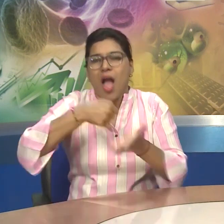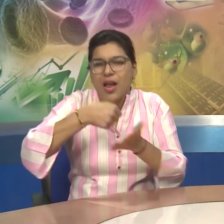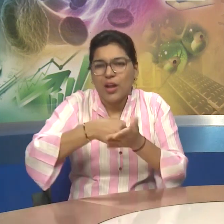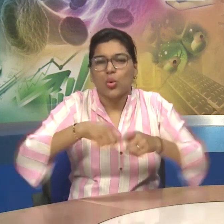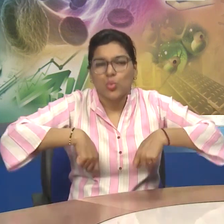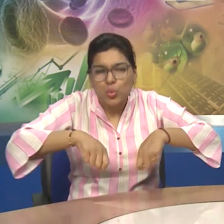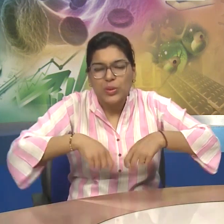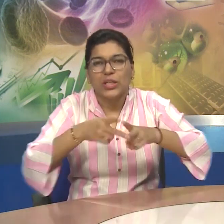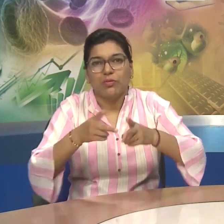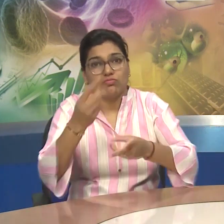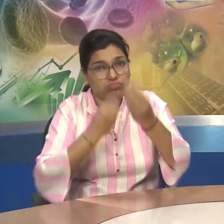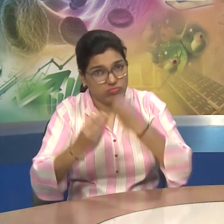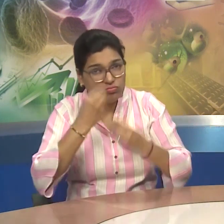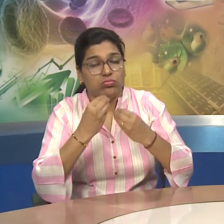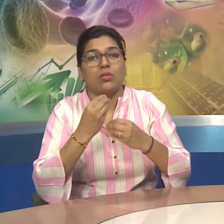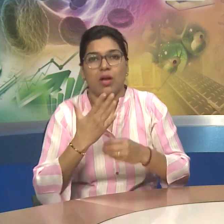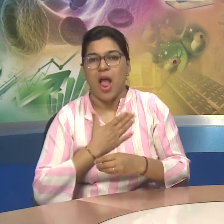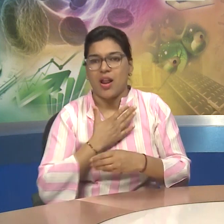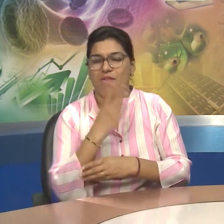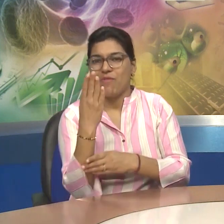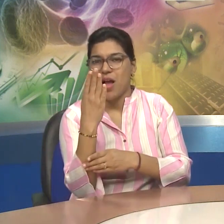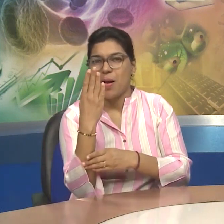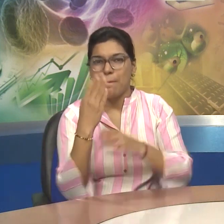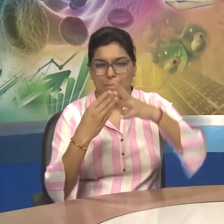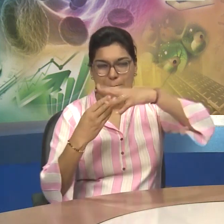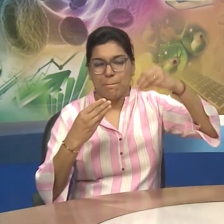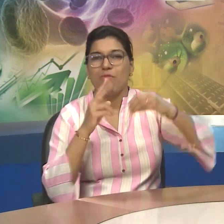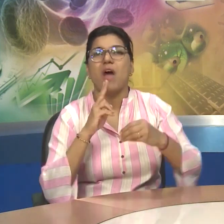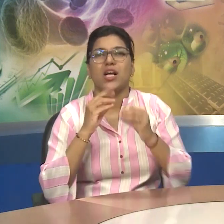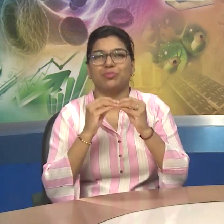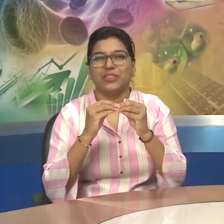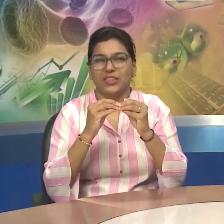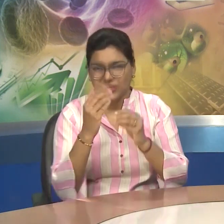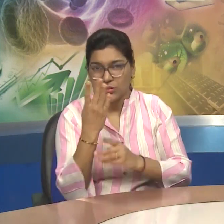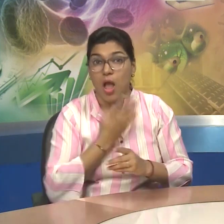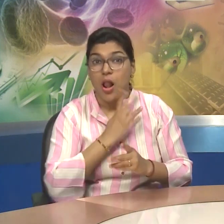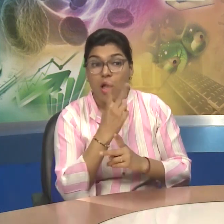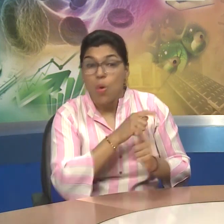Green Leaf Vegetables Raghi